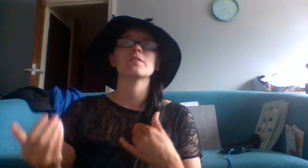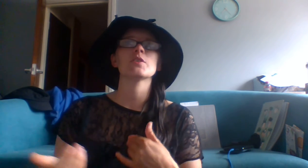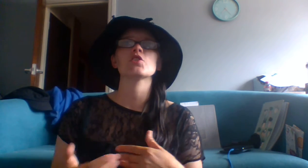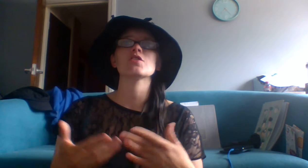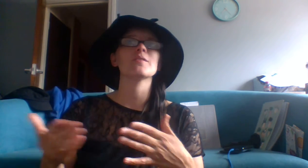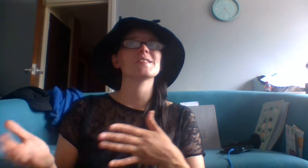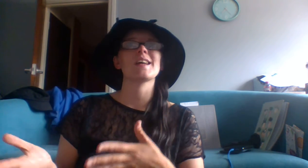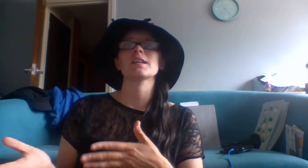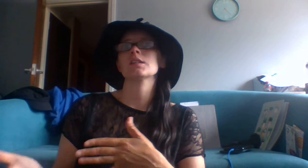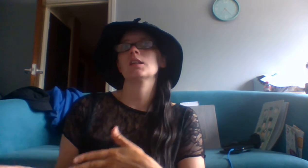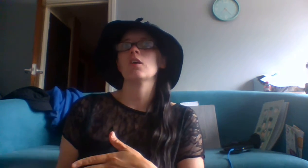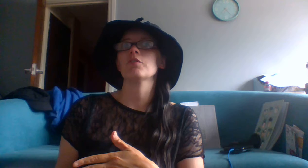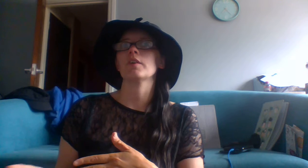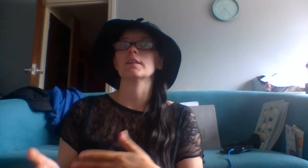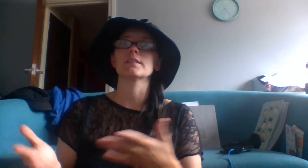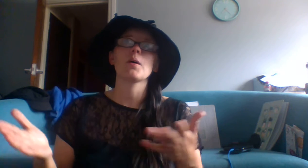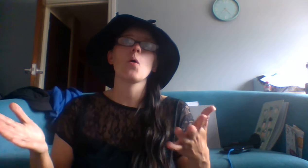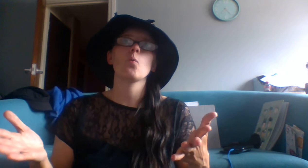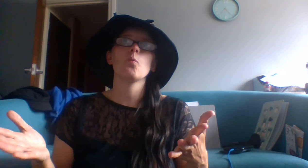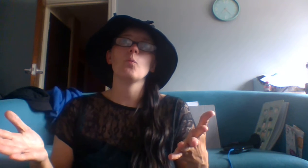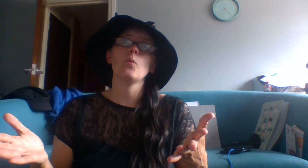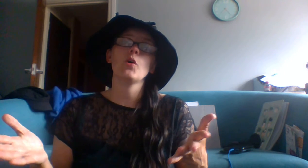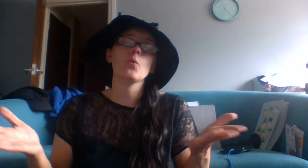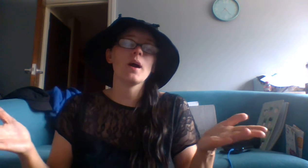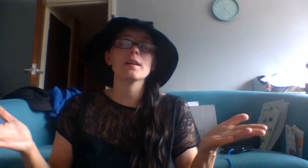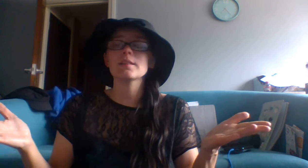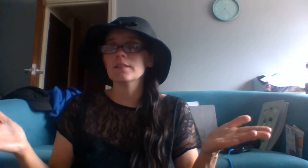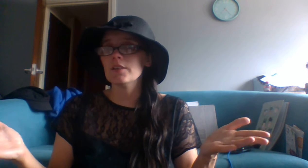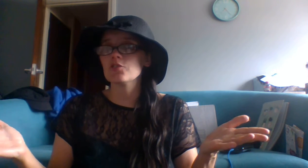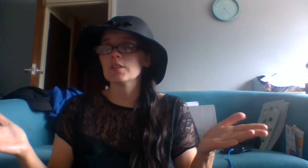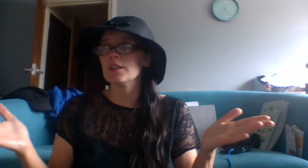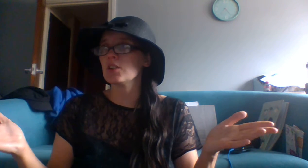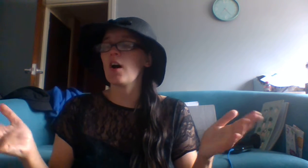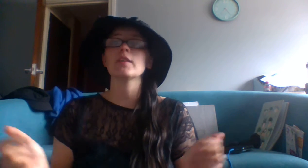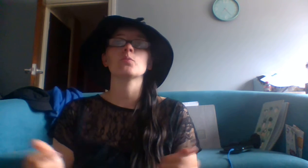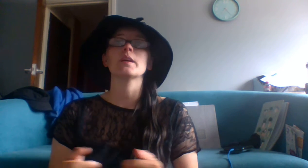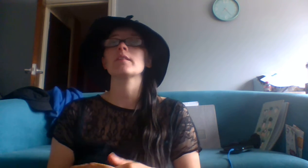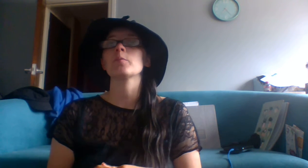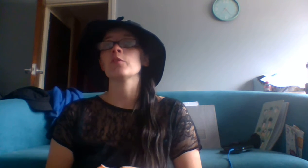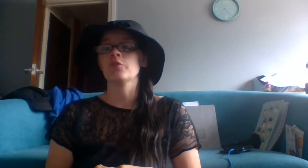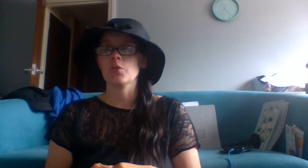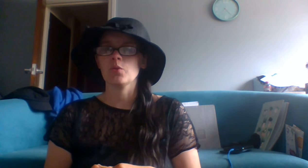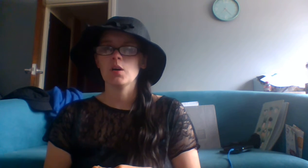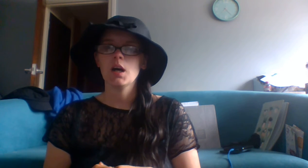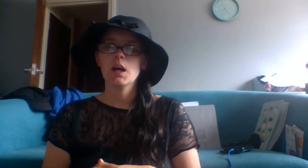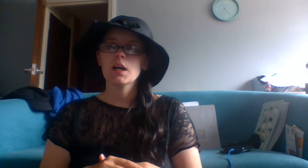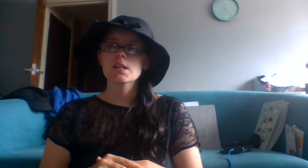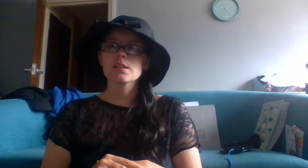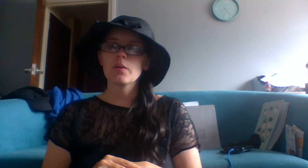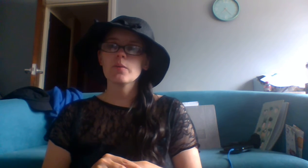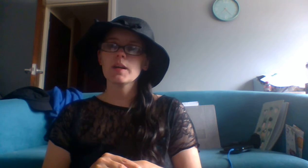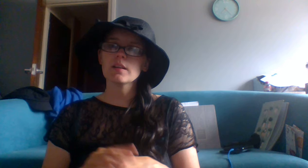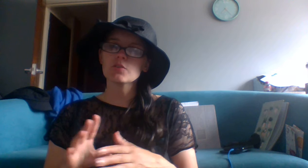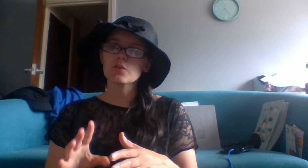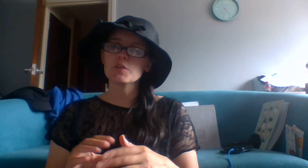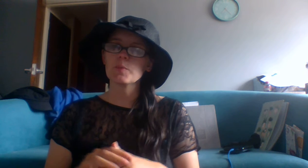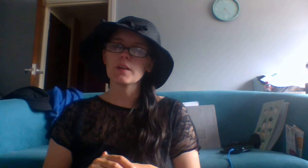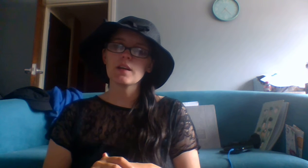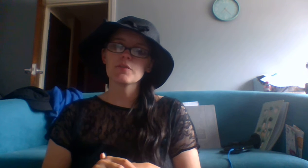visions of his ex-girlfriend who had literally died weeks before. So George believed